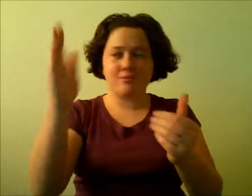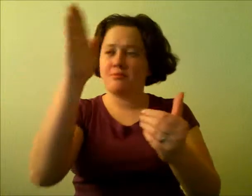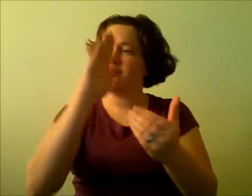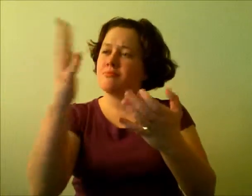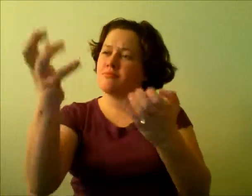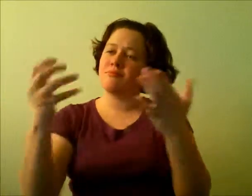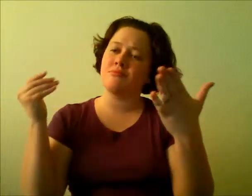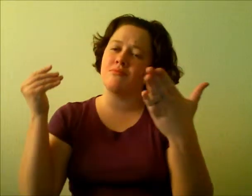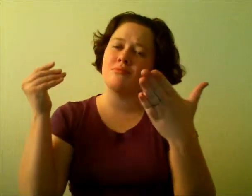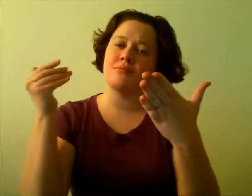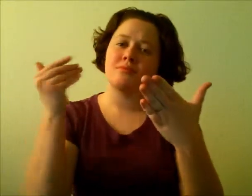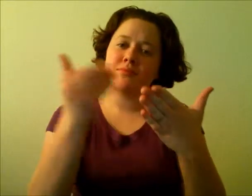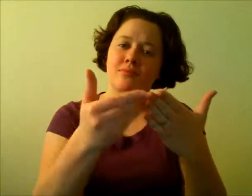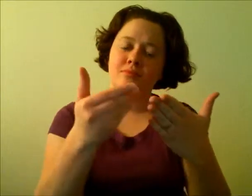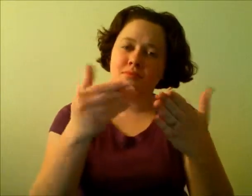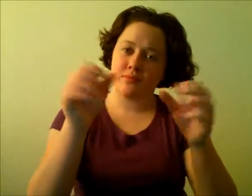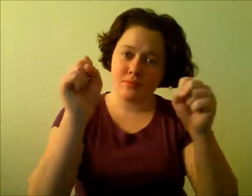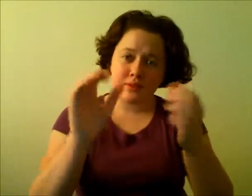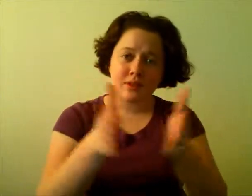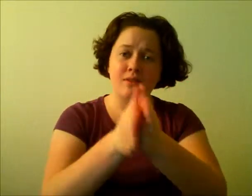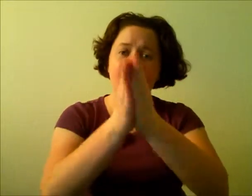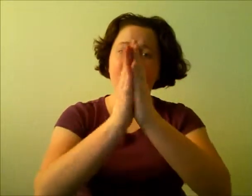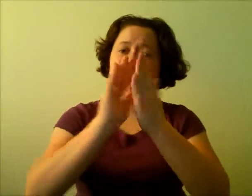you're not too far from forgiveness